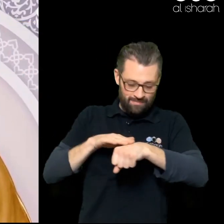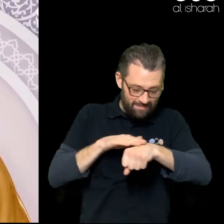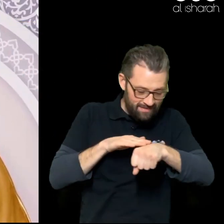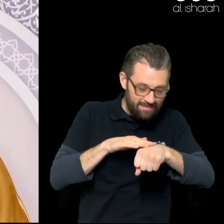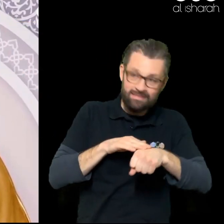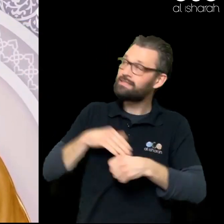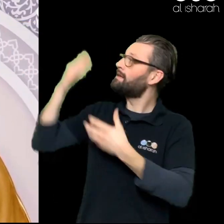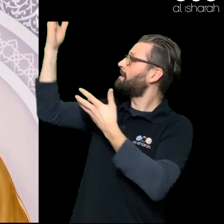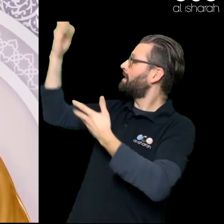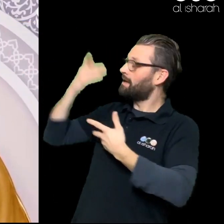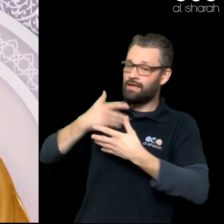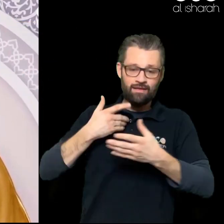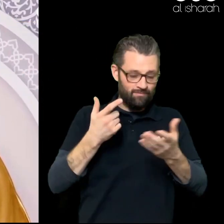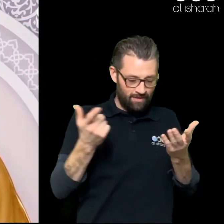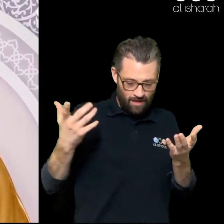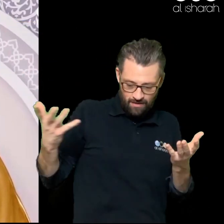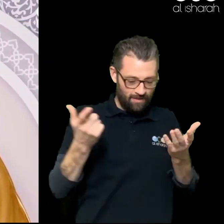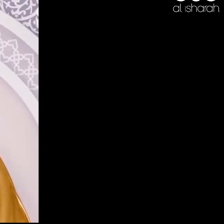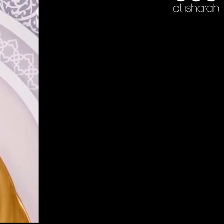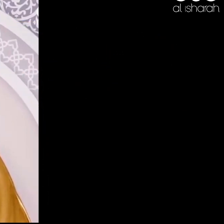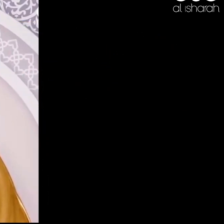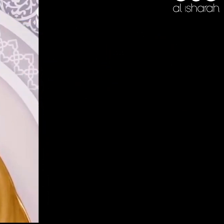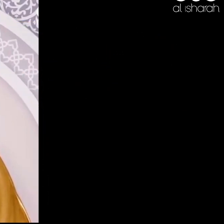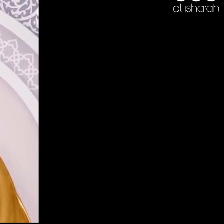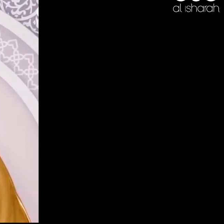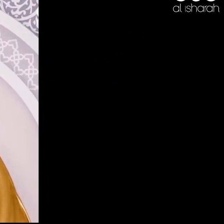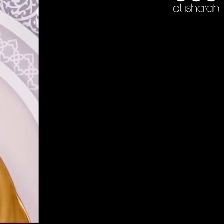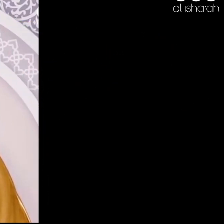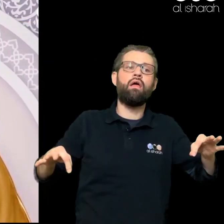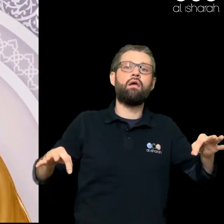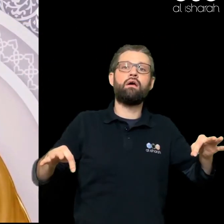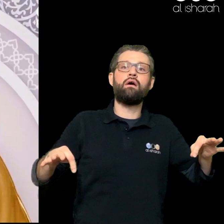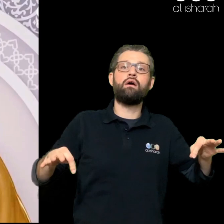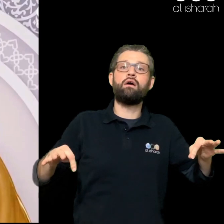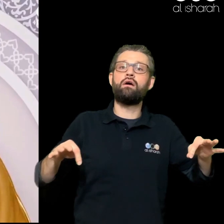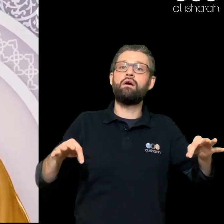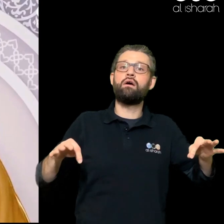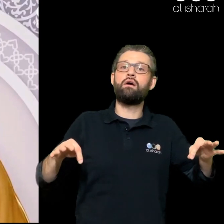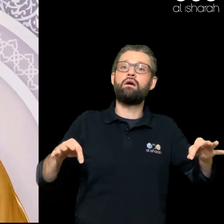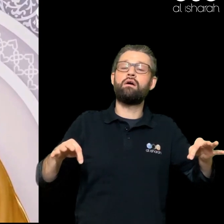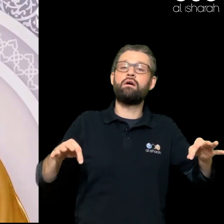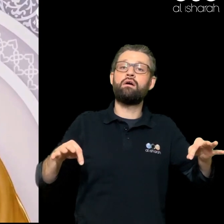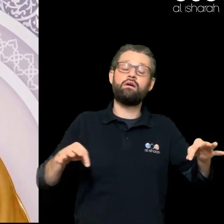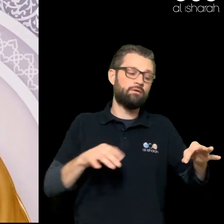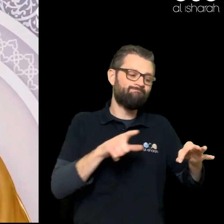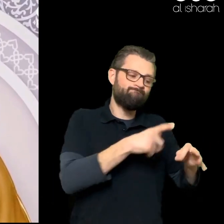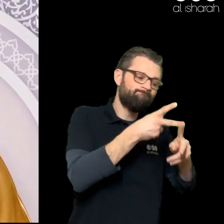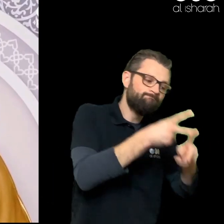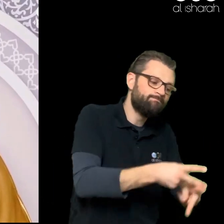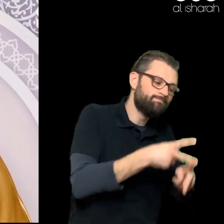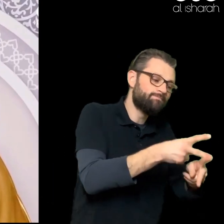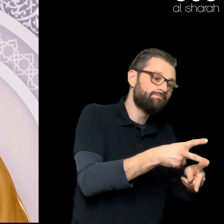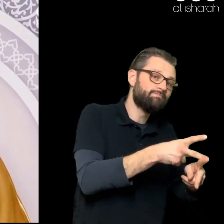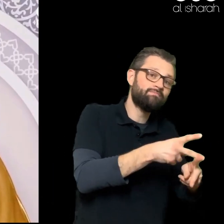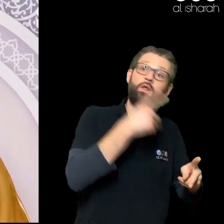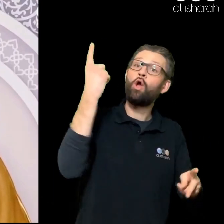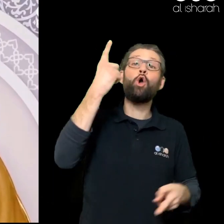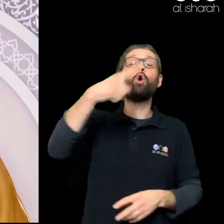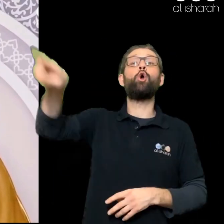We are never ever taught To look up To those Who have more than us Materially Not at all But rather Look at